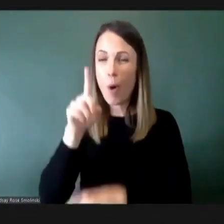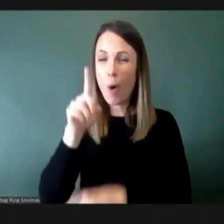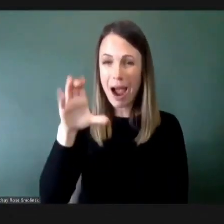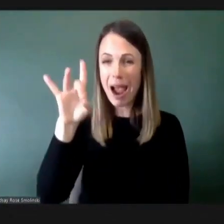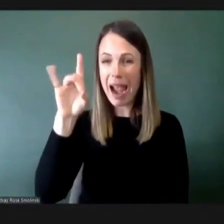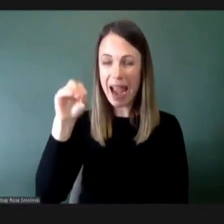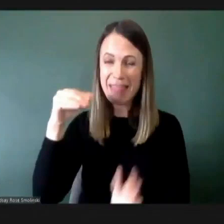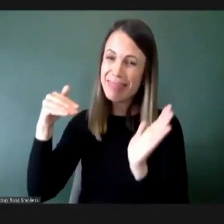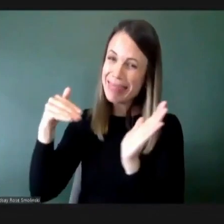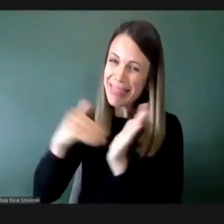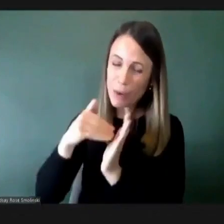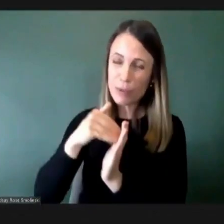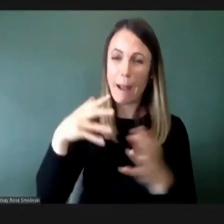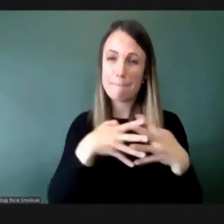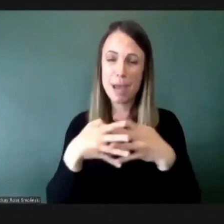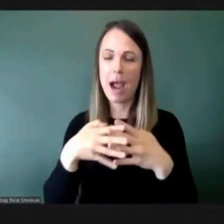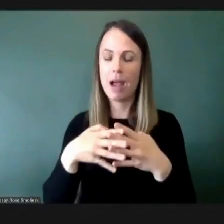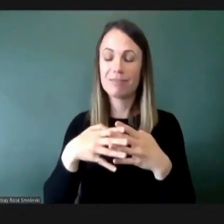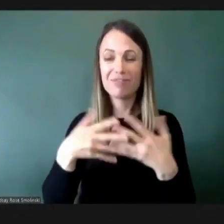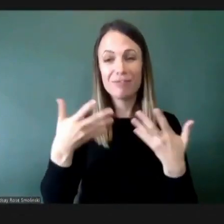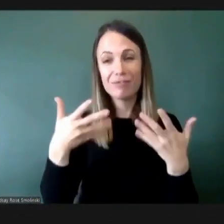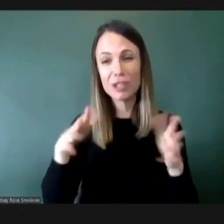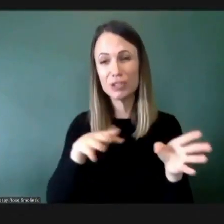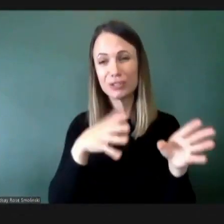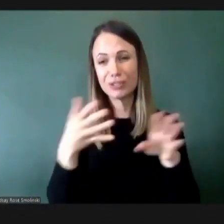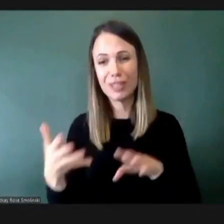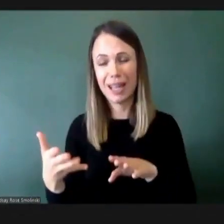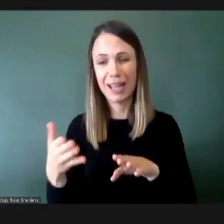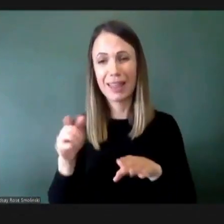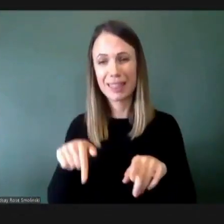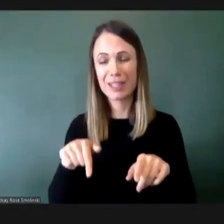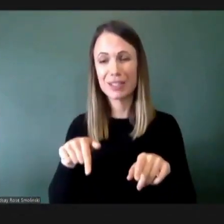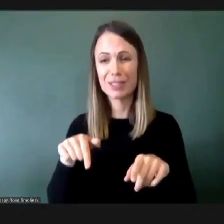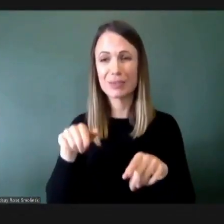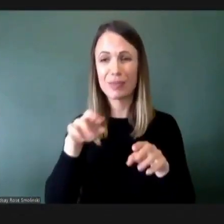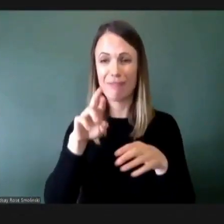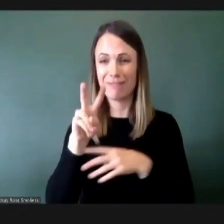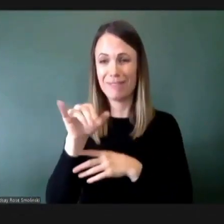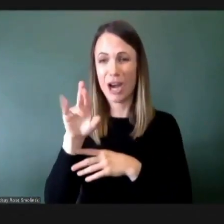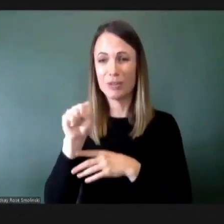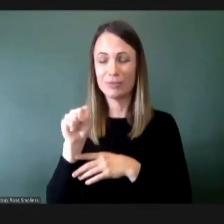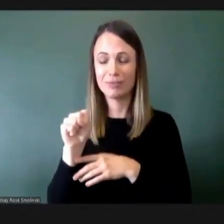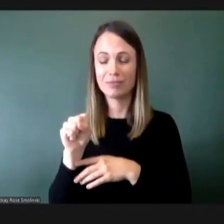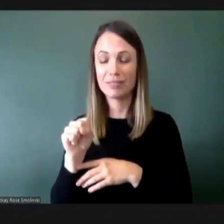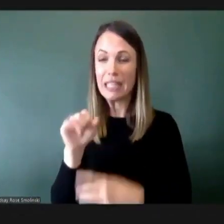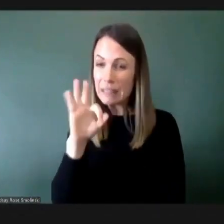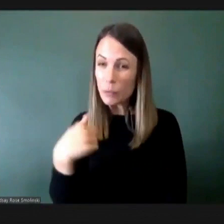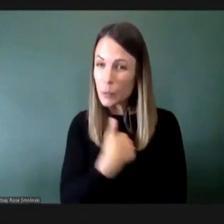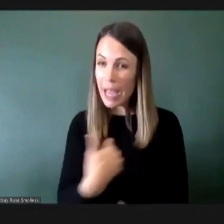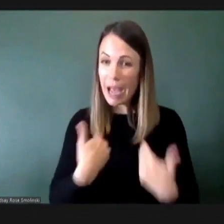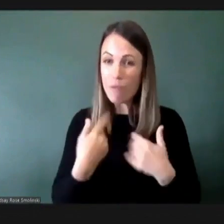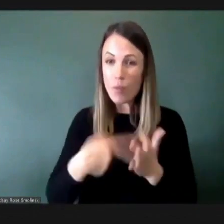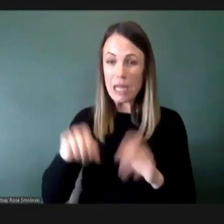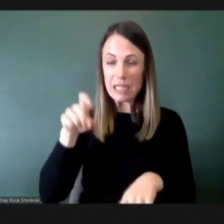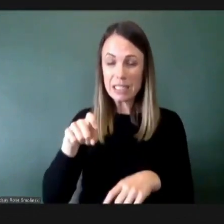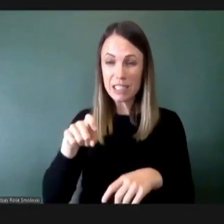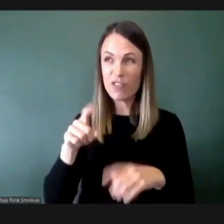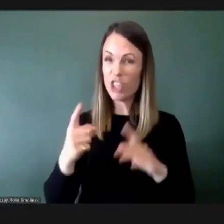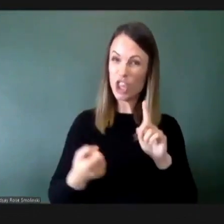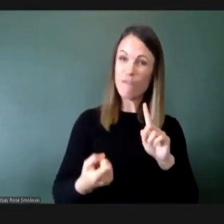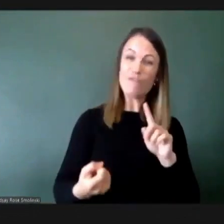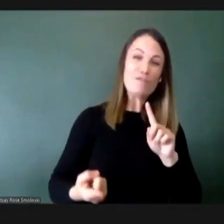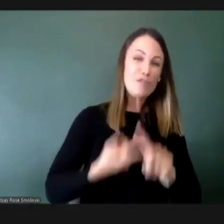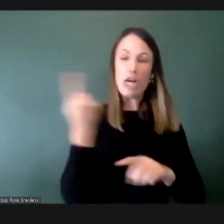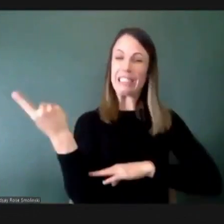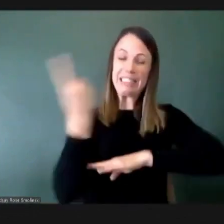,000 Americans have died as a result of this virus. And had we had what we needed from day one from